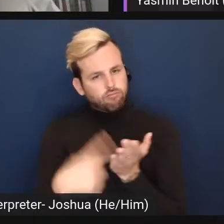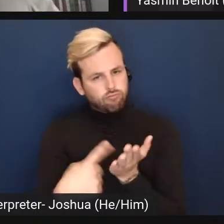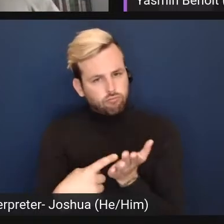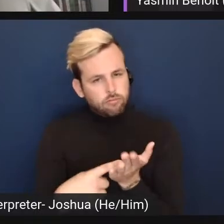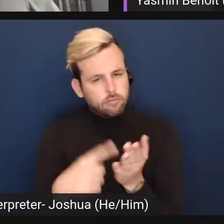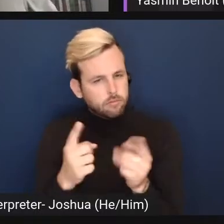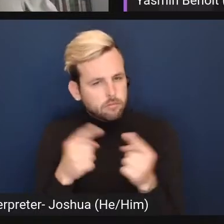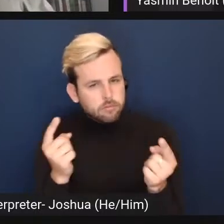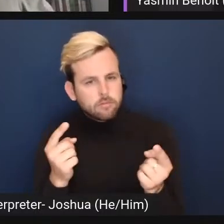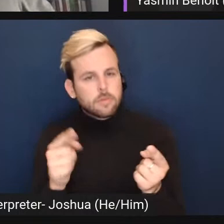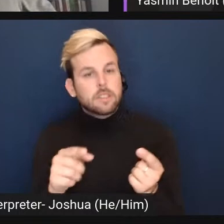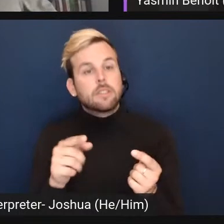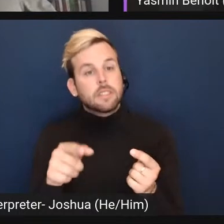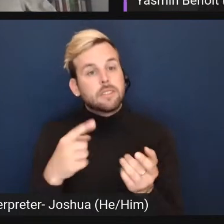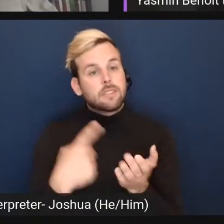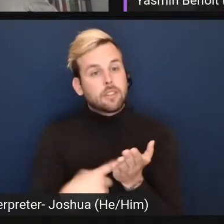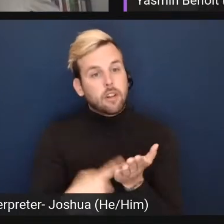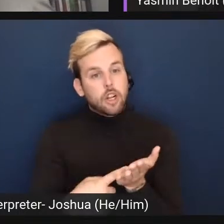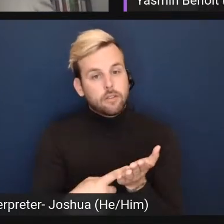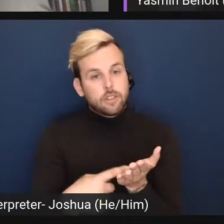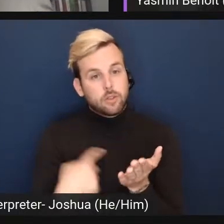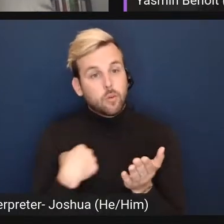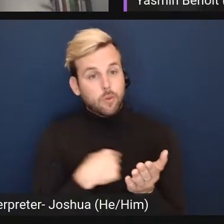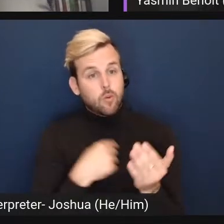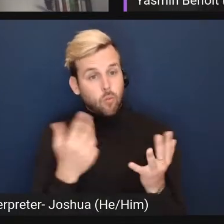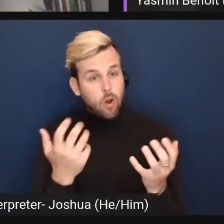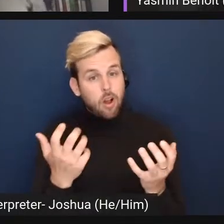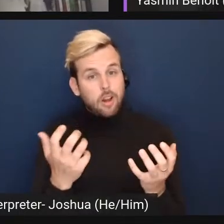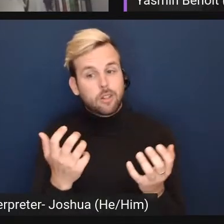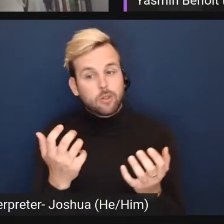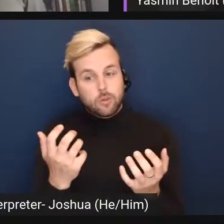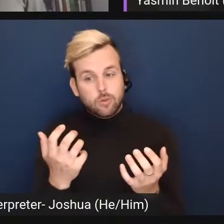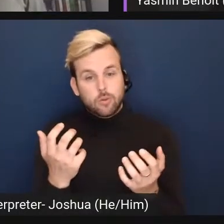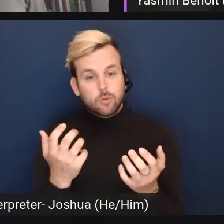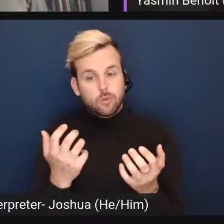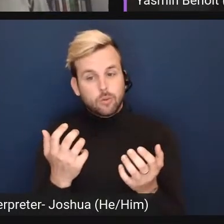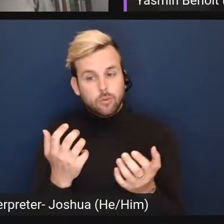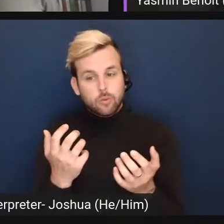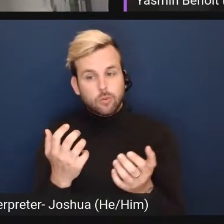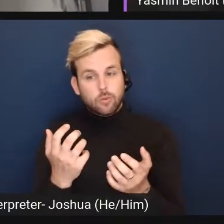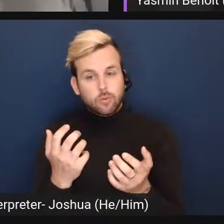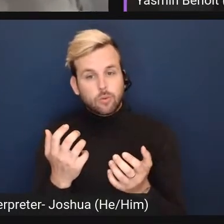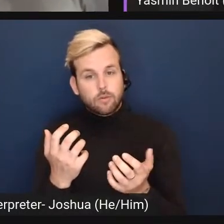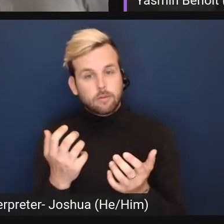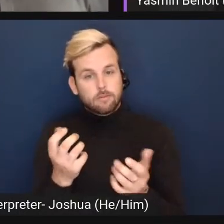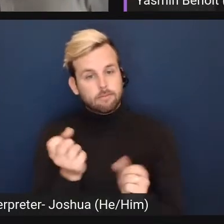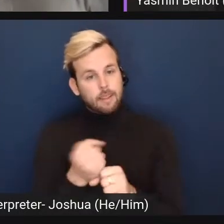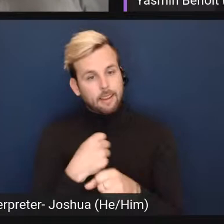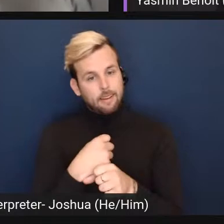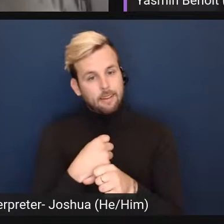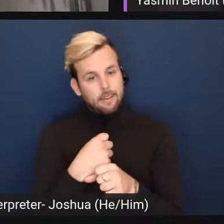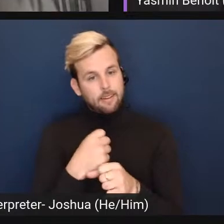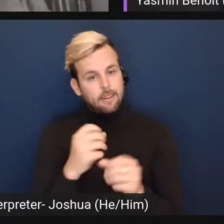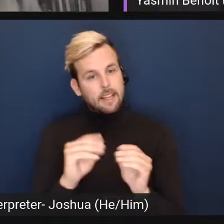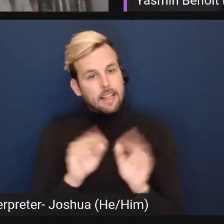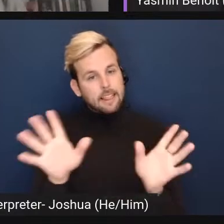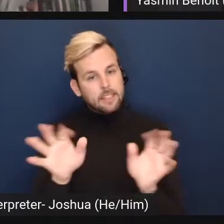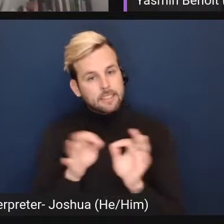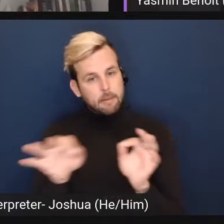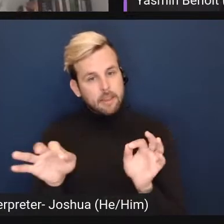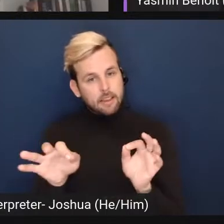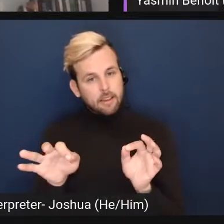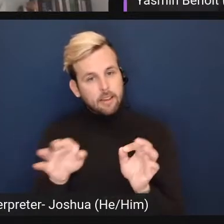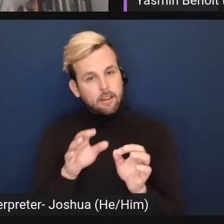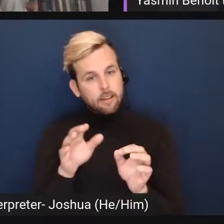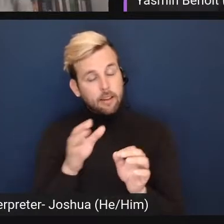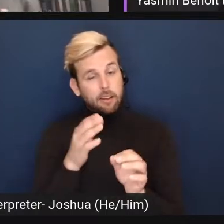like this was a controversy that, um, where we wanted to, um, make a clear statement in